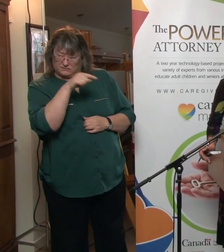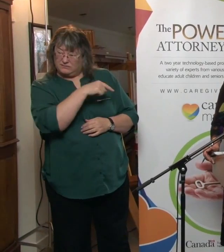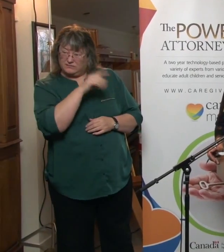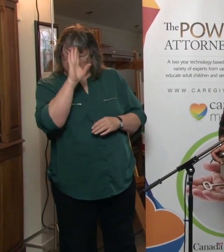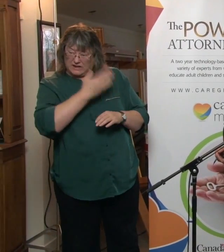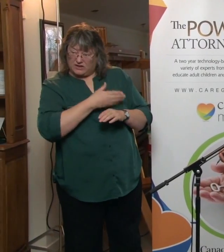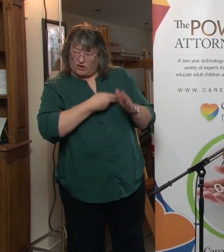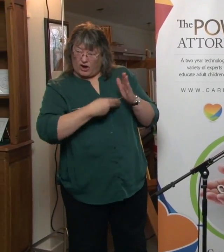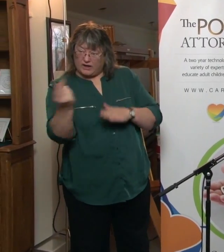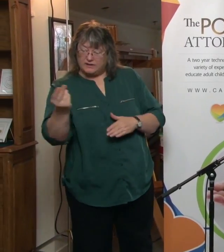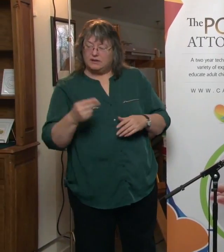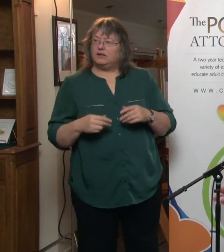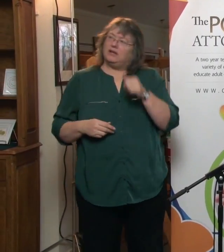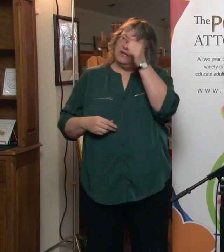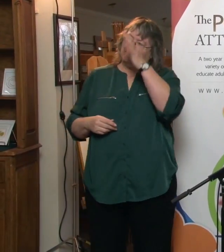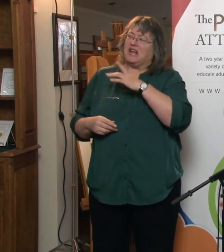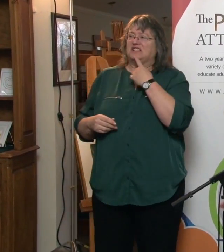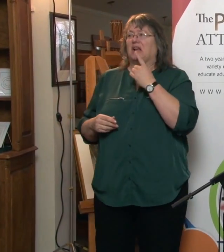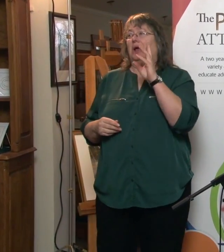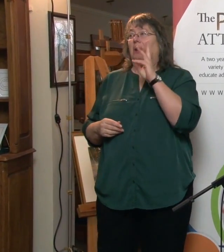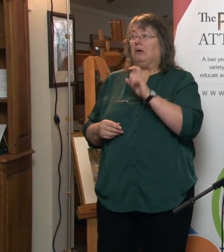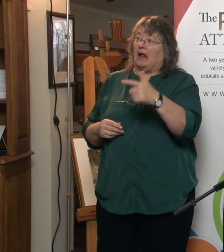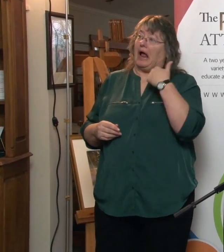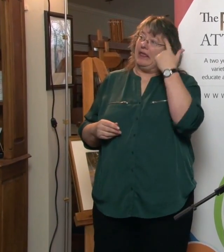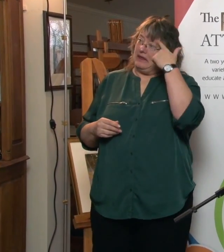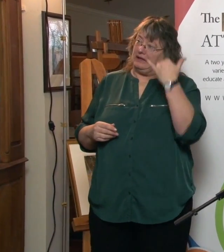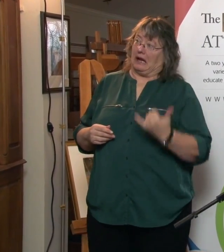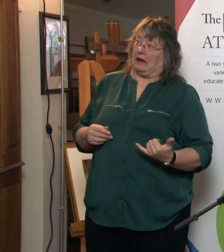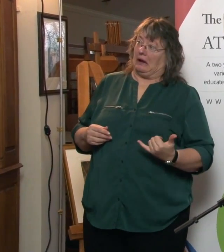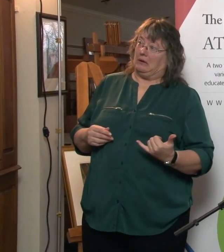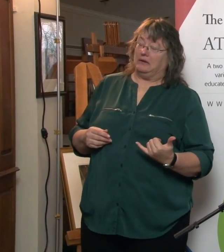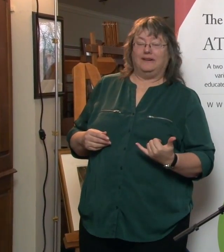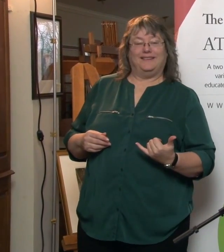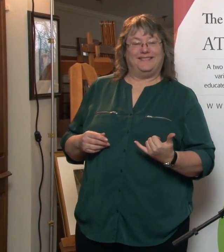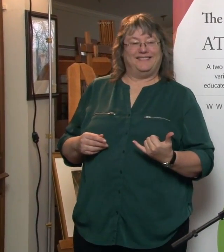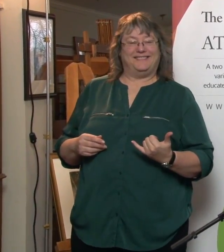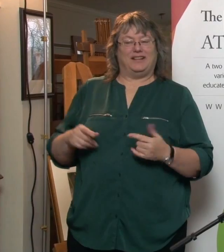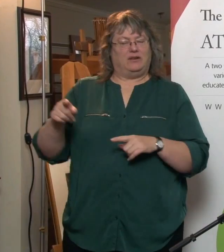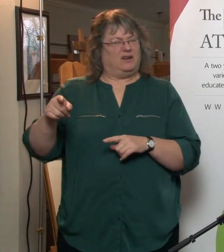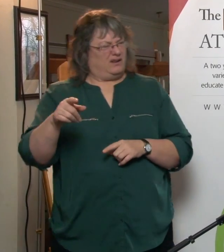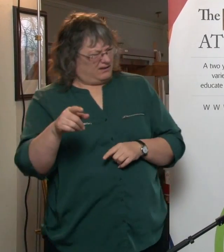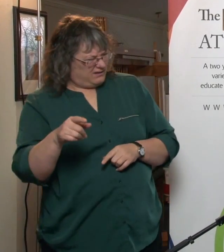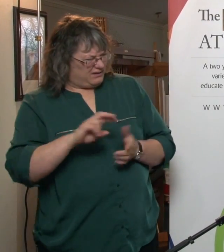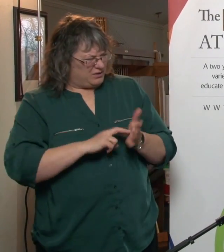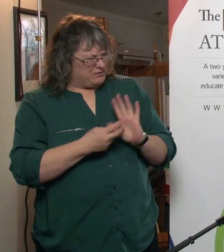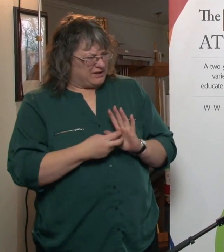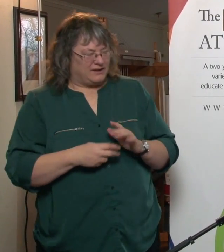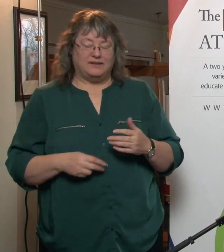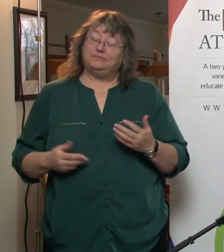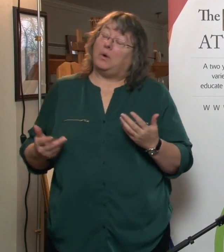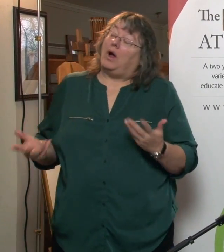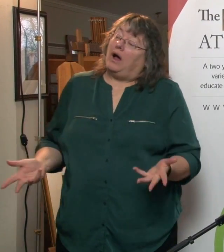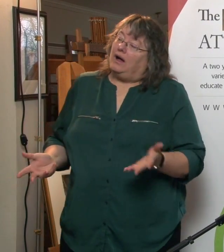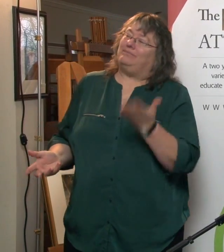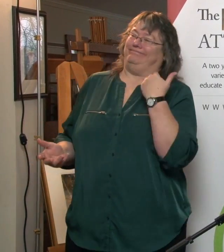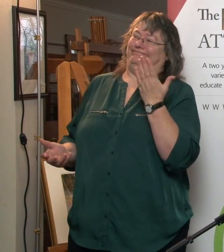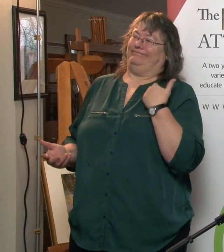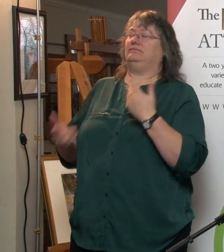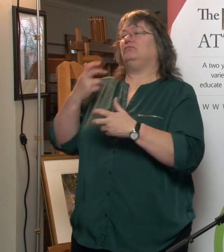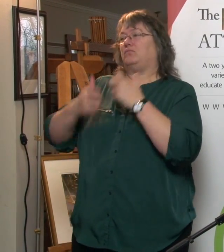is he honest? And the gentleman said, well, I think he is now. And Arthur said, what do you mean? And said, well, you know, he used to have some